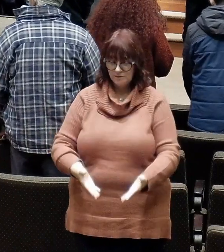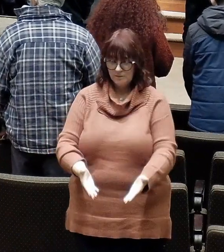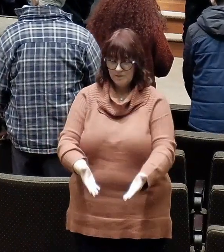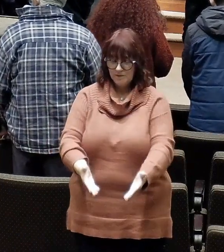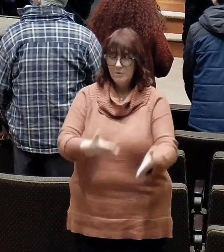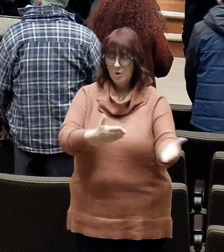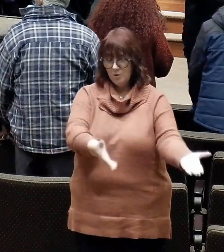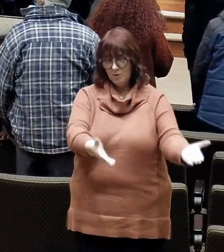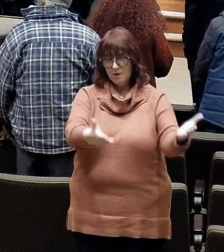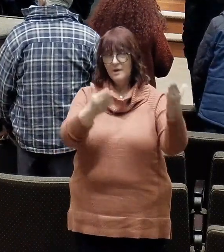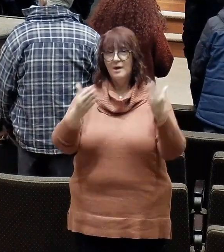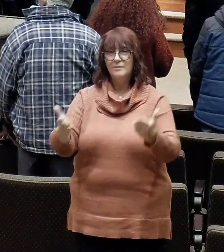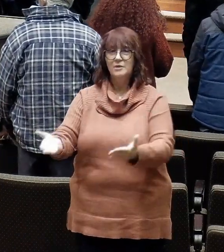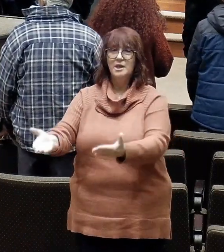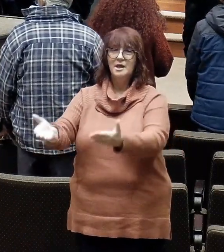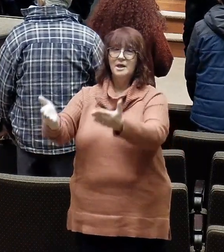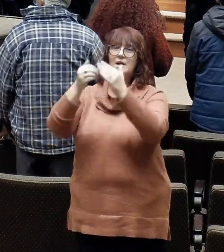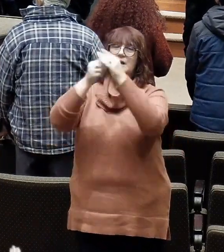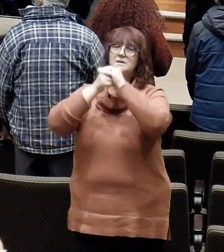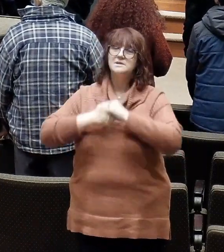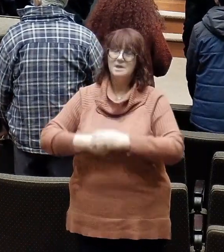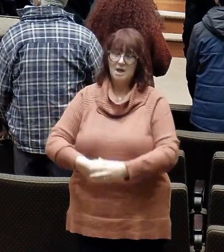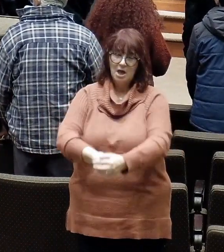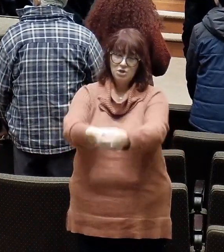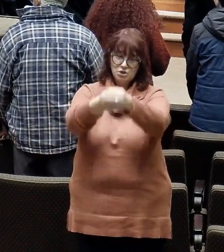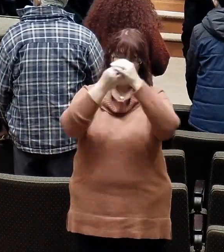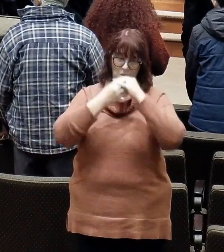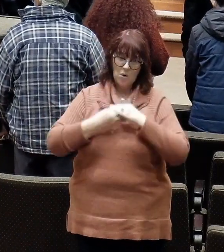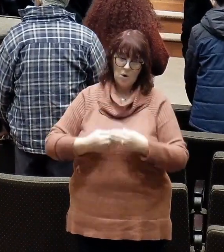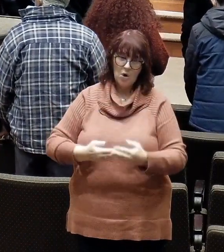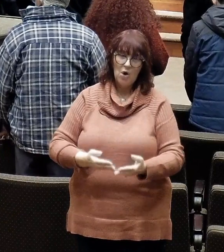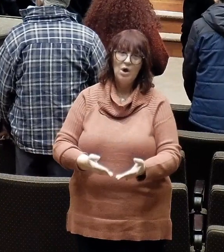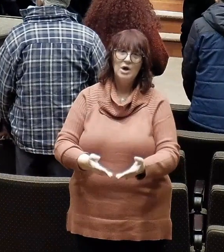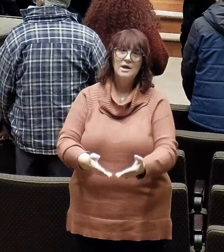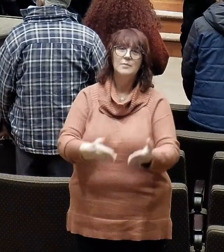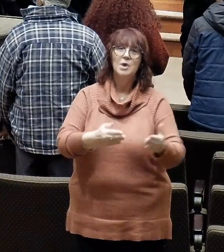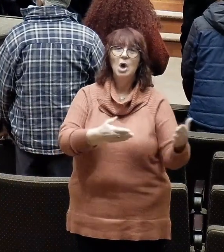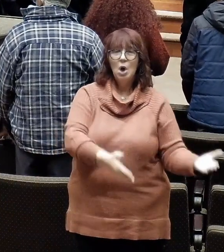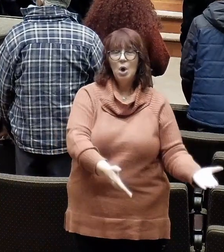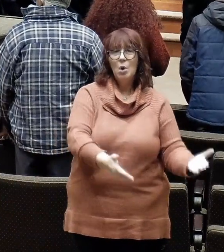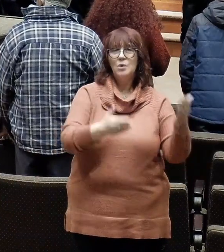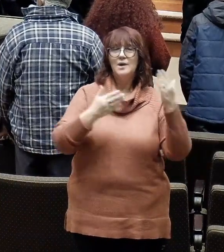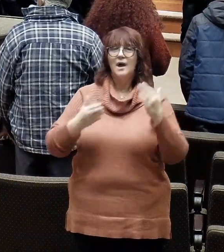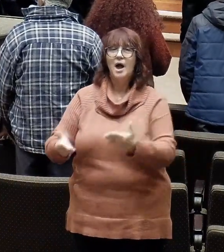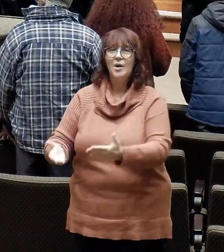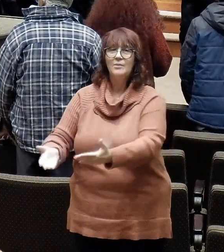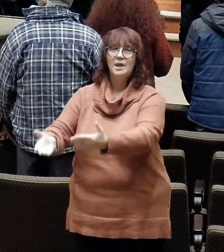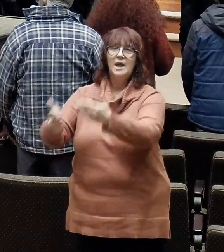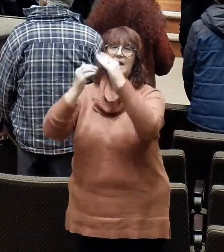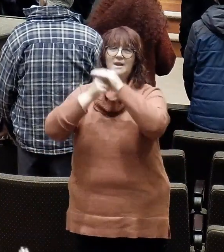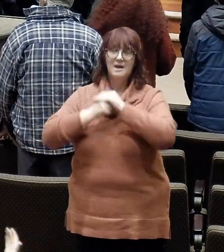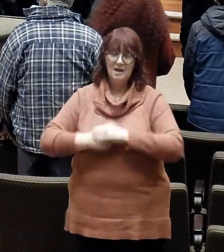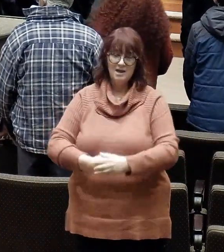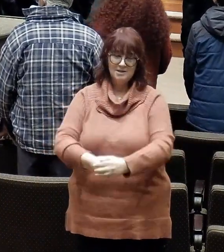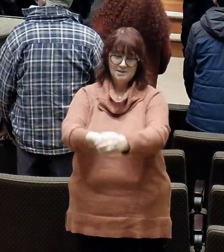come, let us adore Him, O come, let us adore